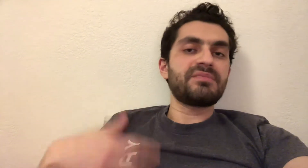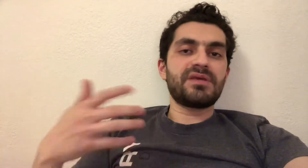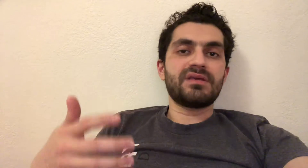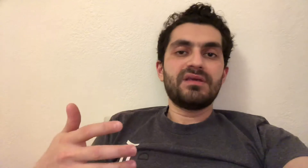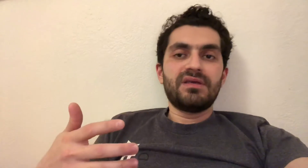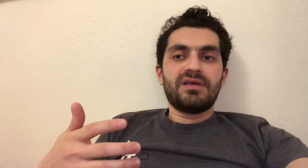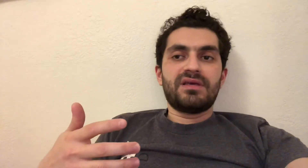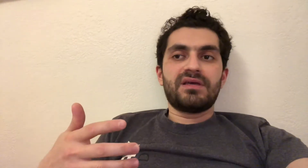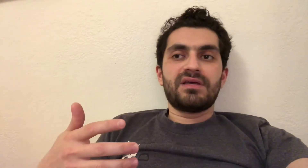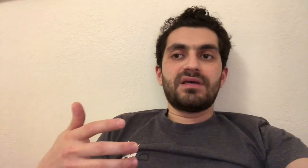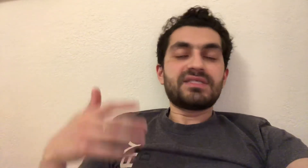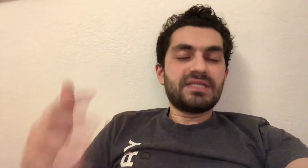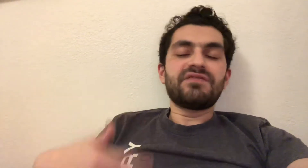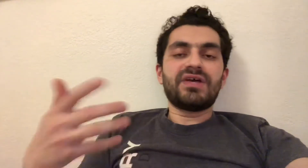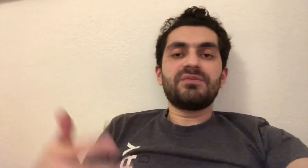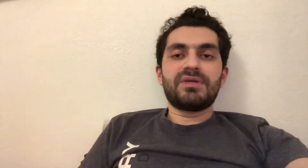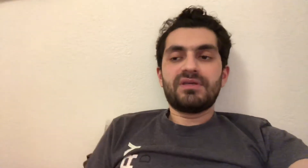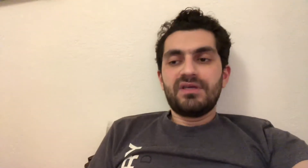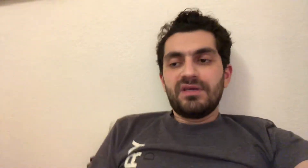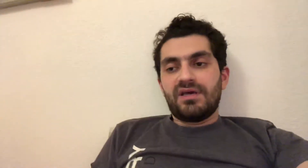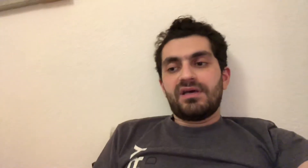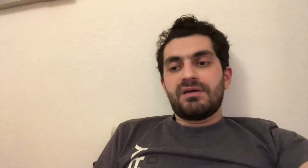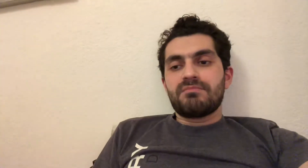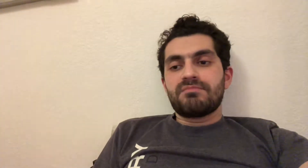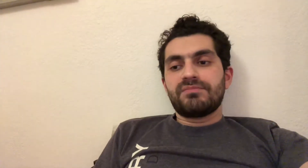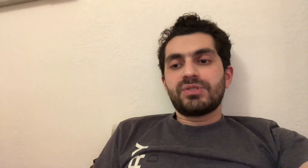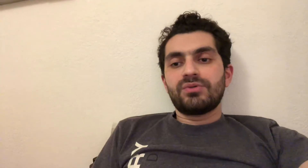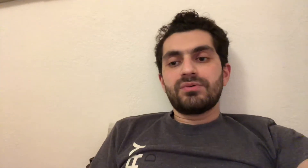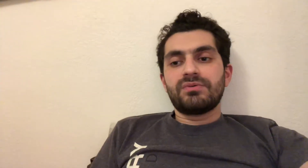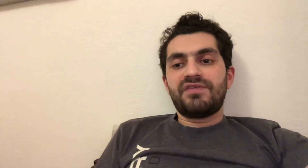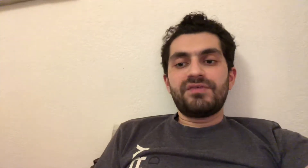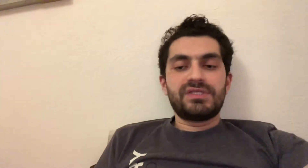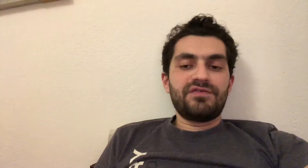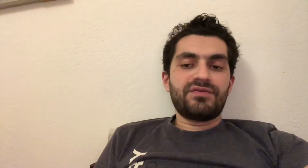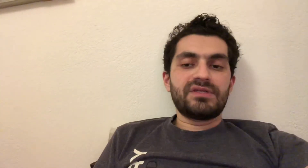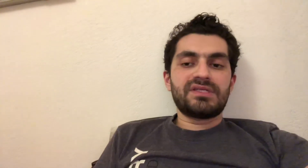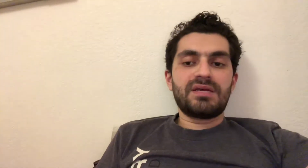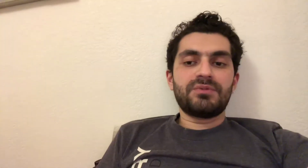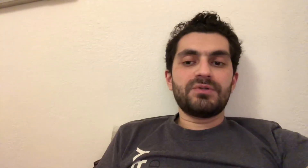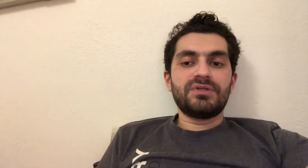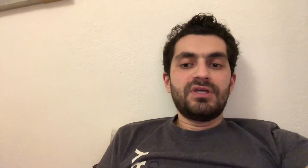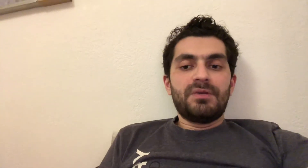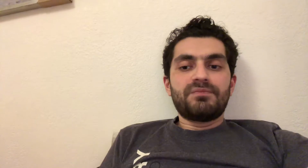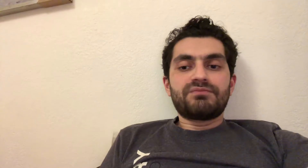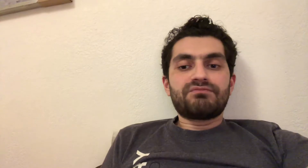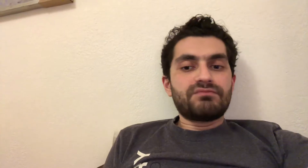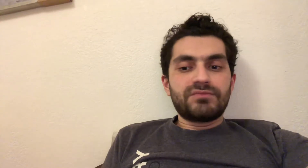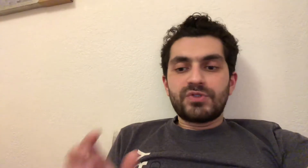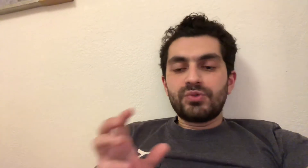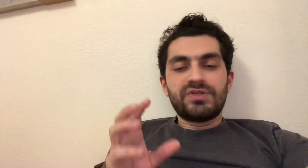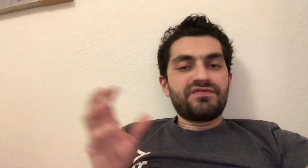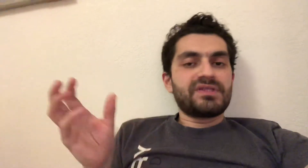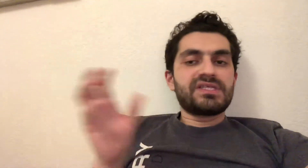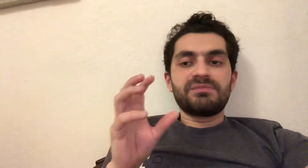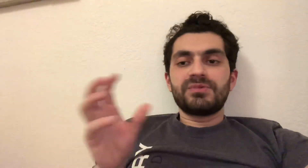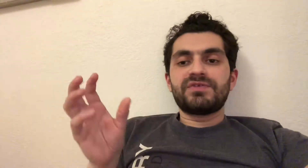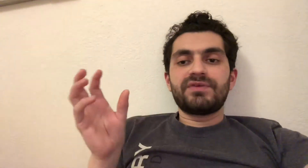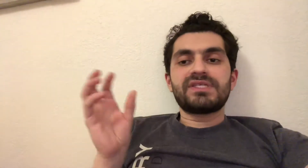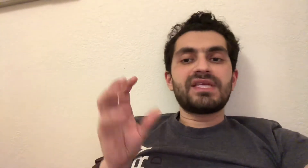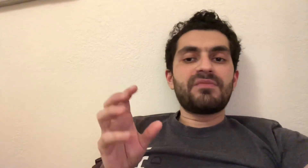developing. So if you see, for example, two different symbols for the same